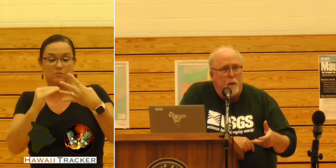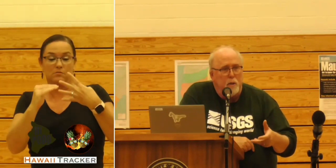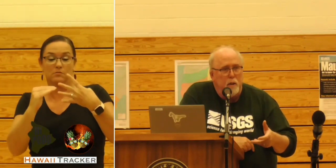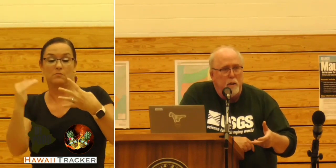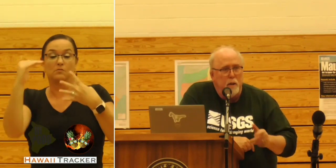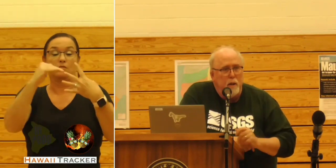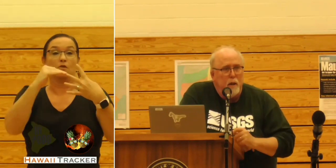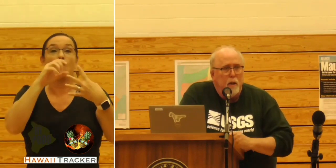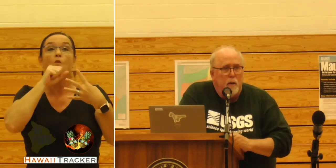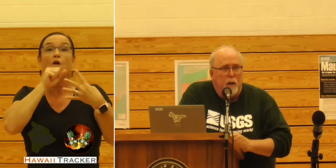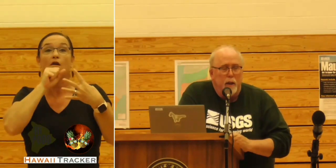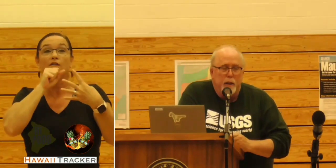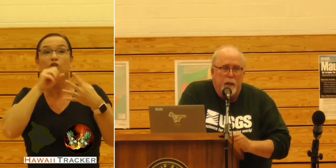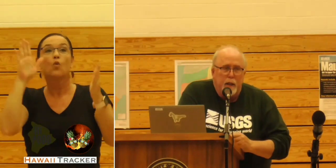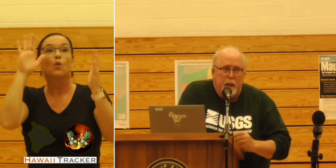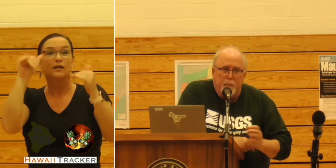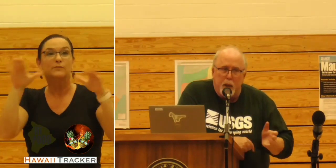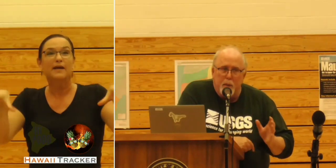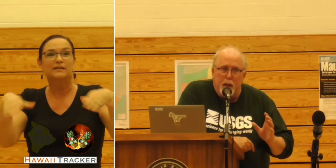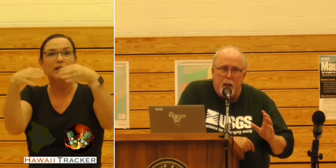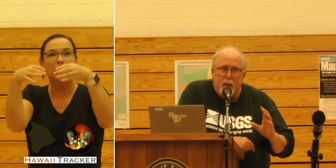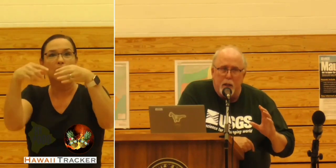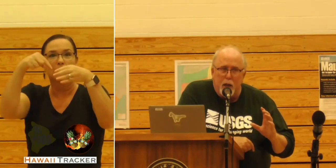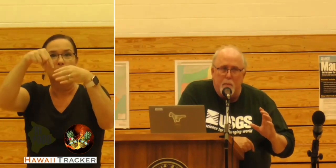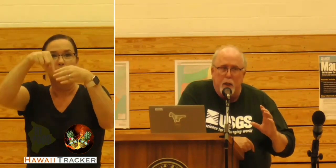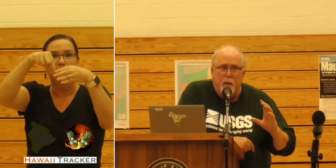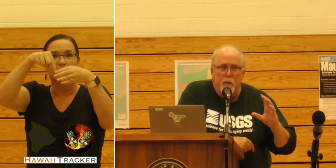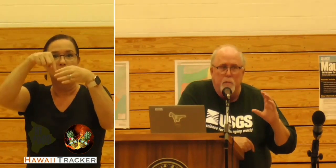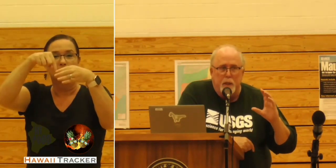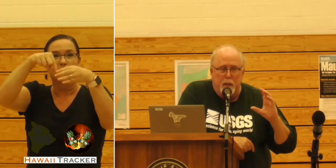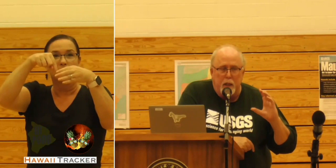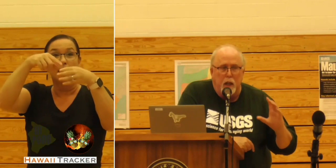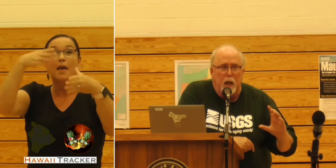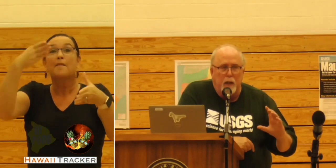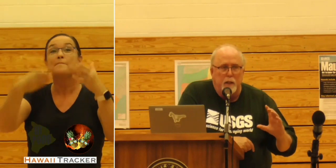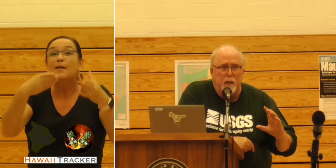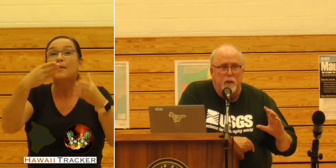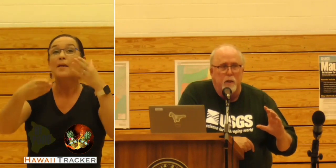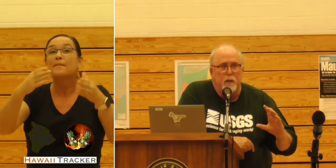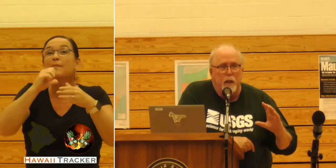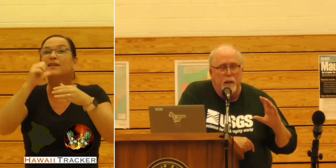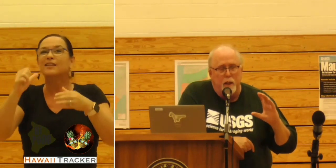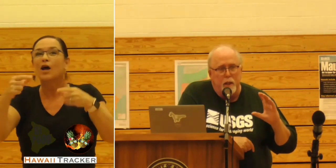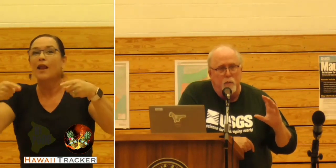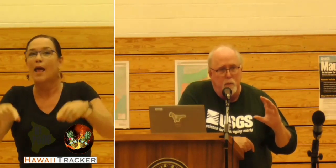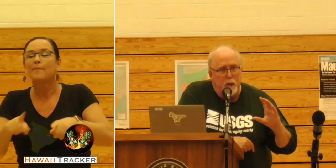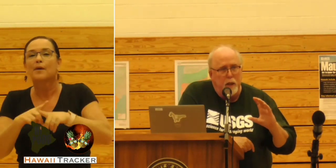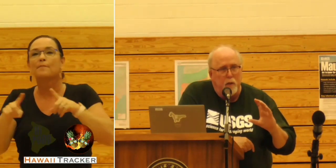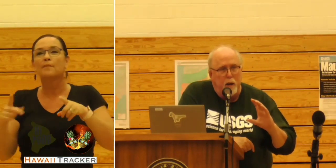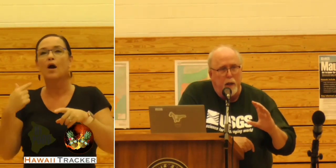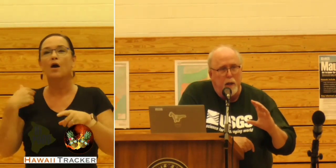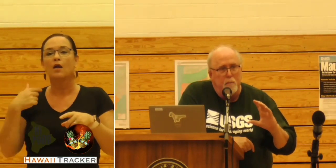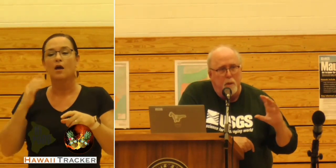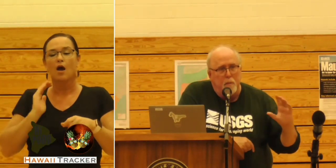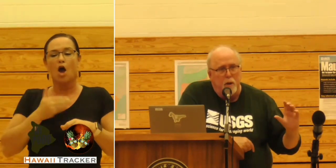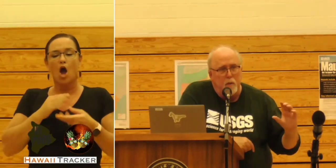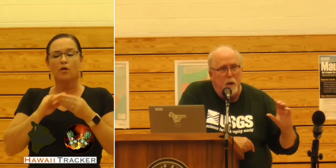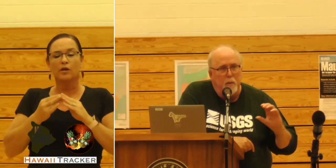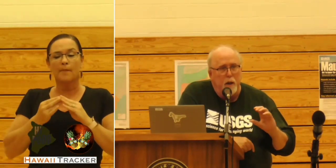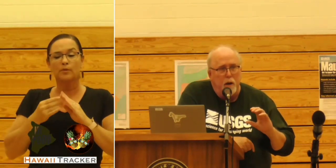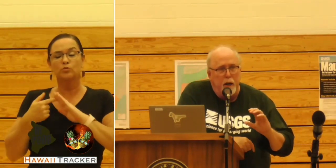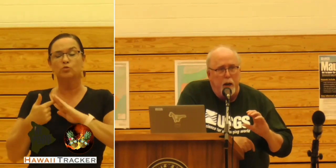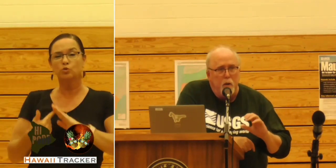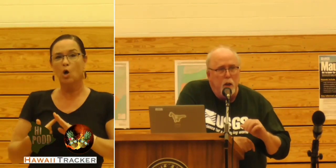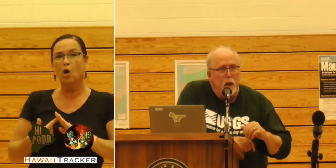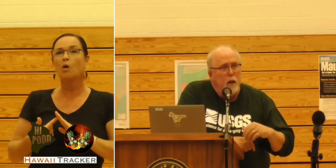summit eruption, right? It may or may not come, but we'll be seeing a lot of signals, and things will really crank up compared